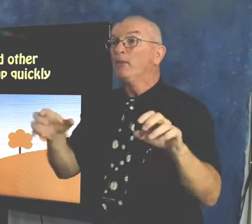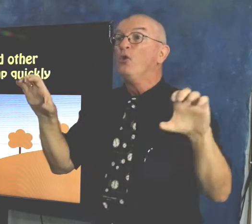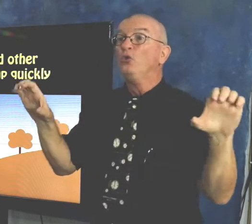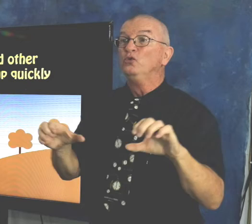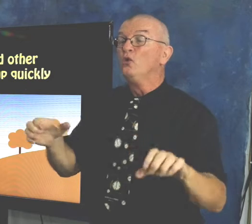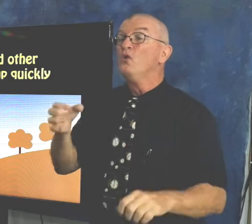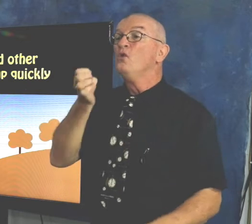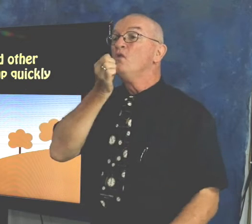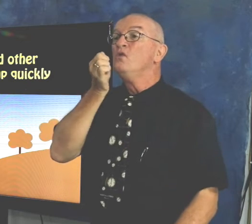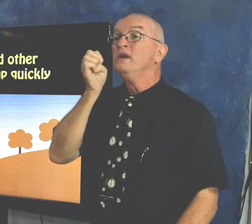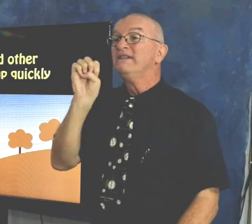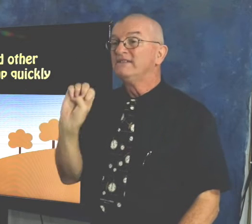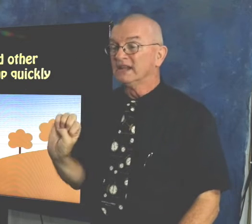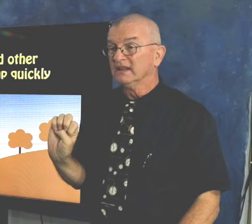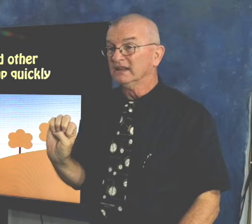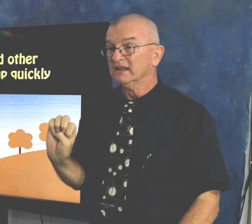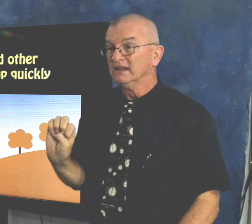And with all the people doing evil,